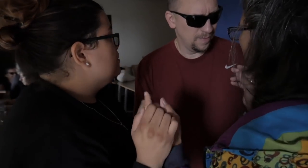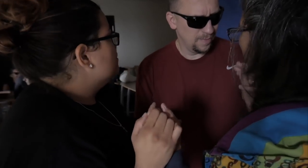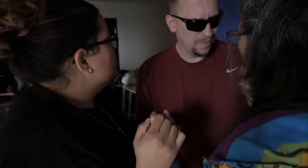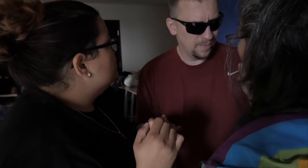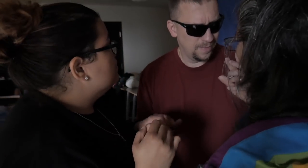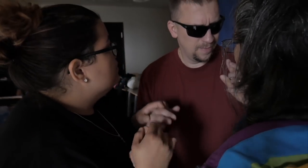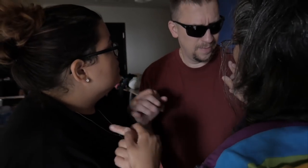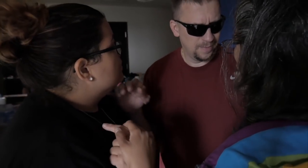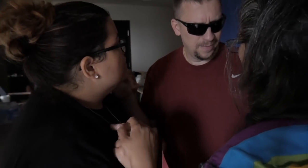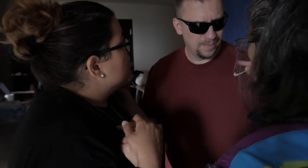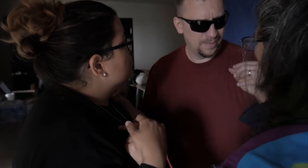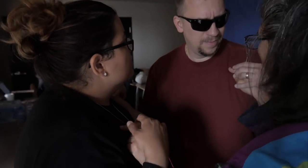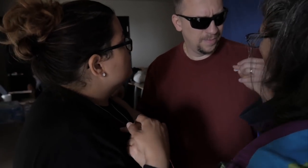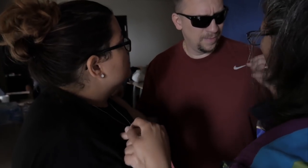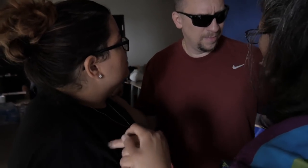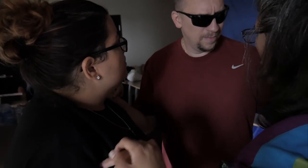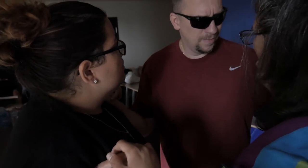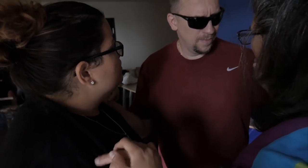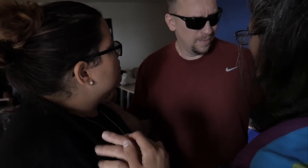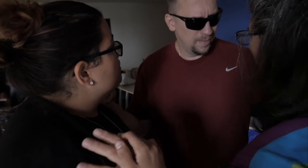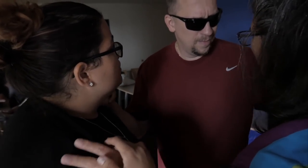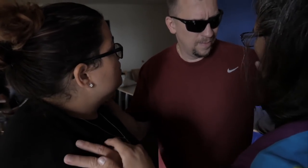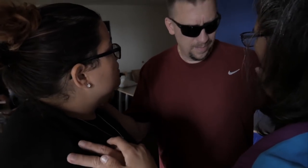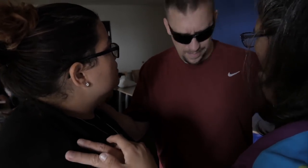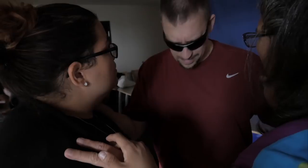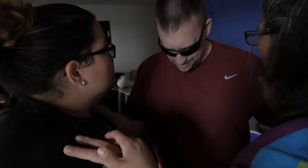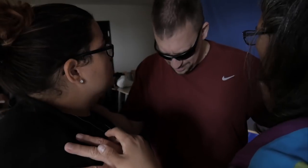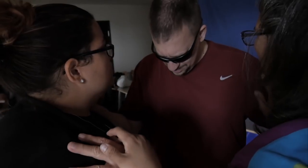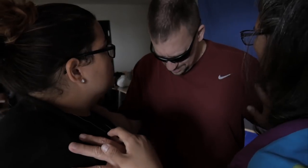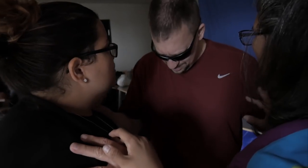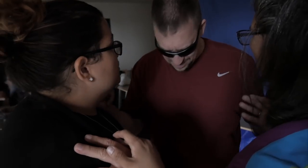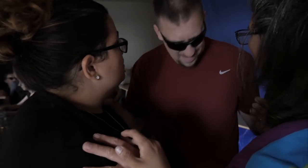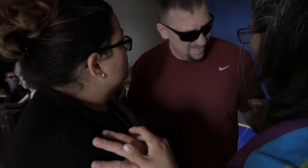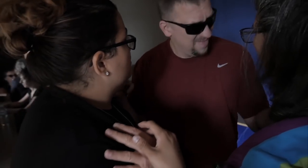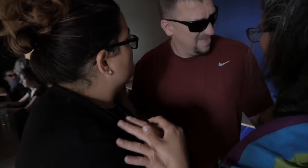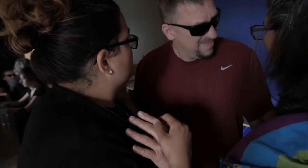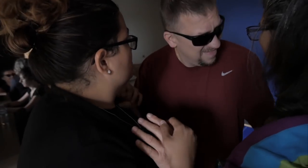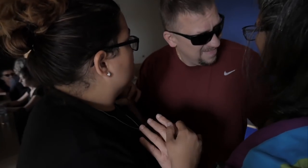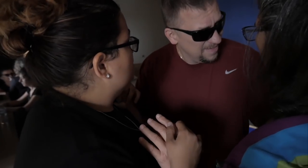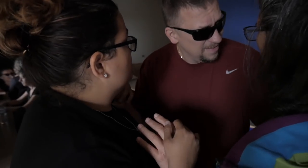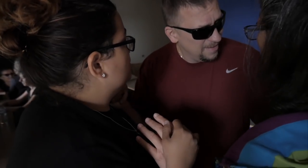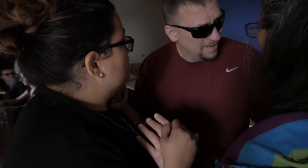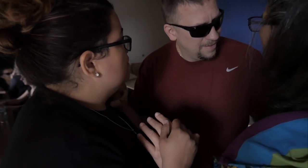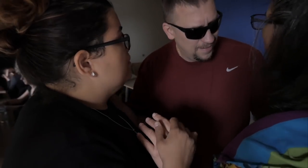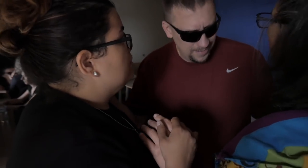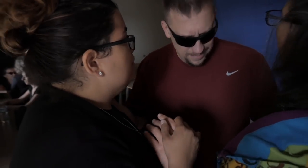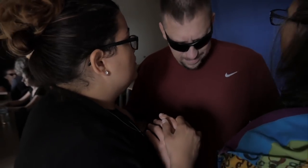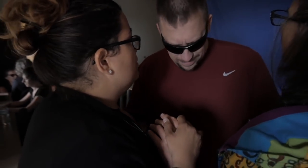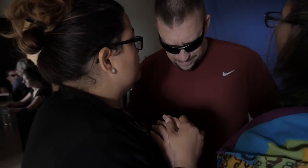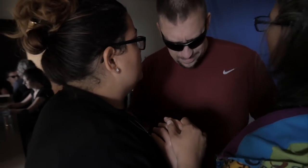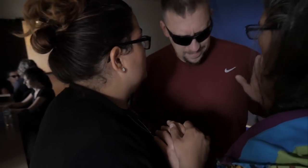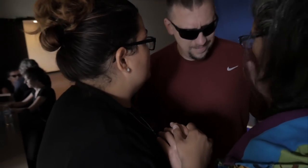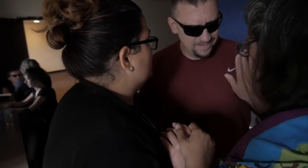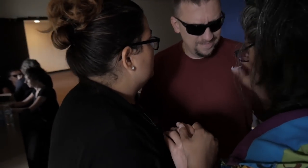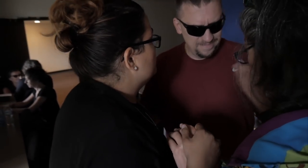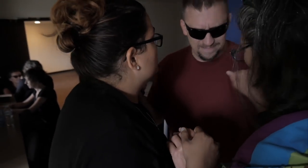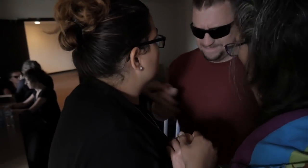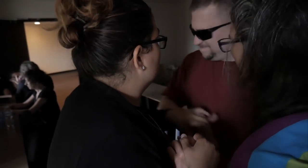to get into position for the next scene, while Vicky leads the patron to Lisa to begin the balcony scene. The